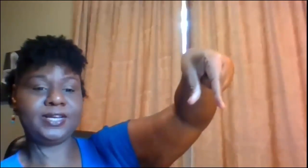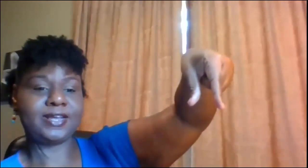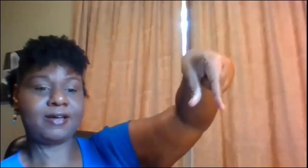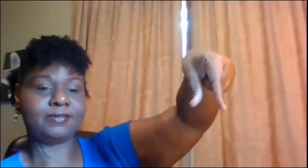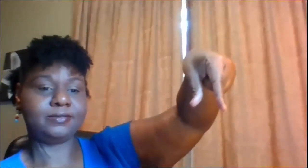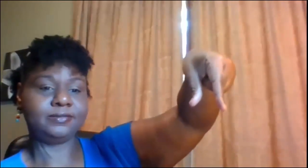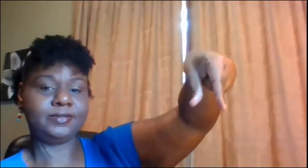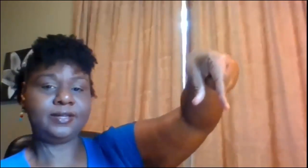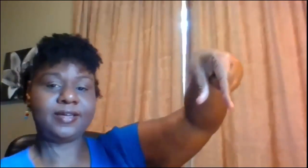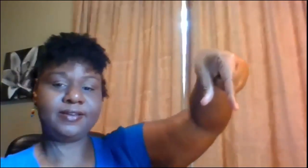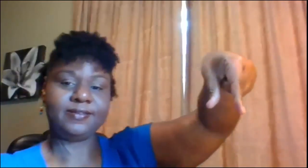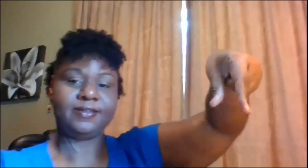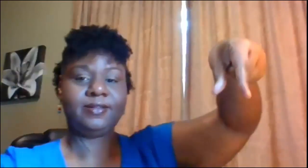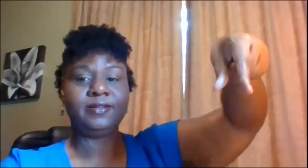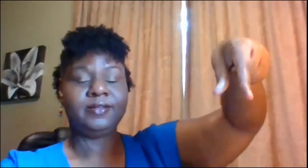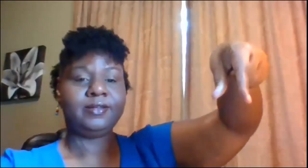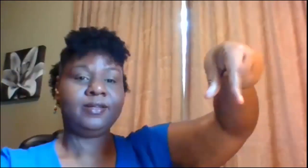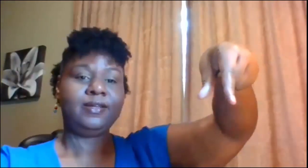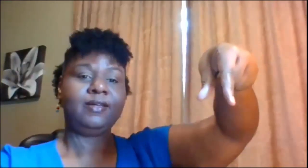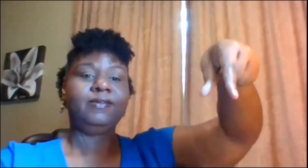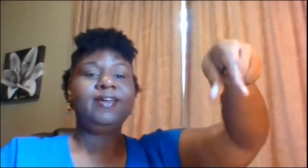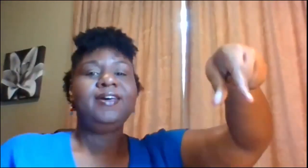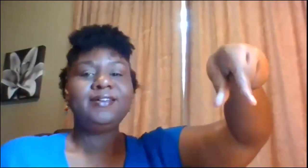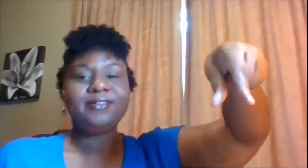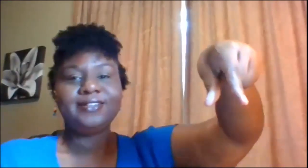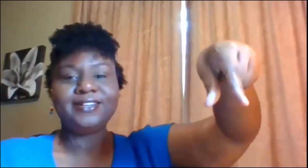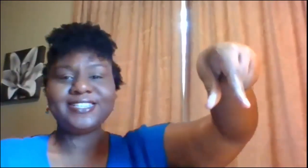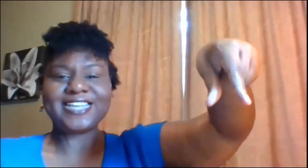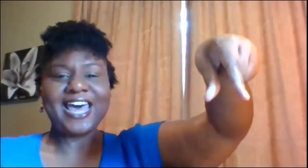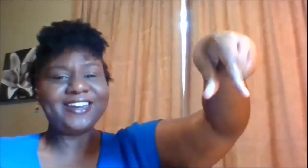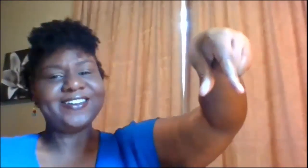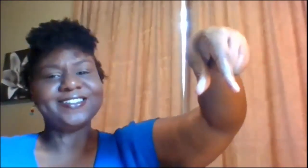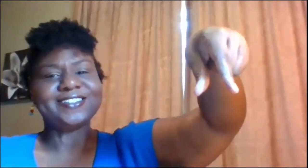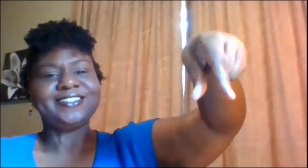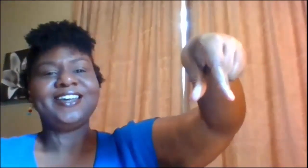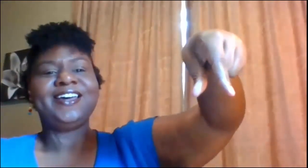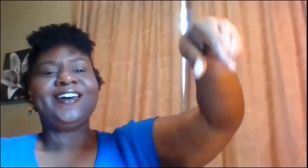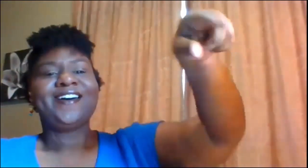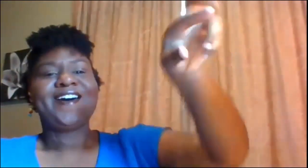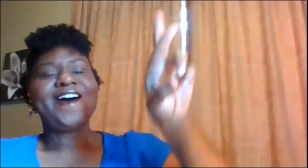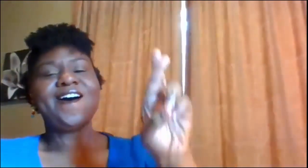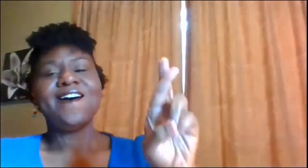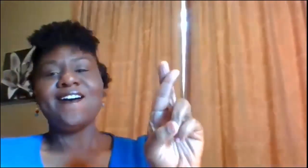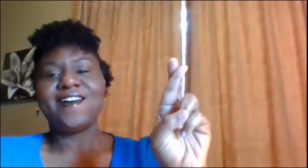signers are